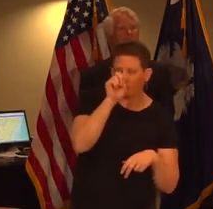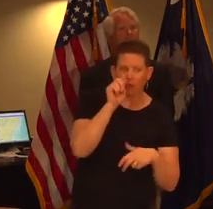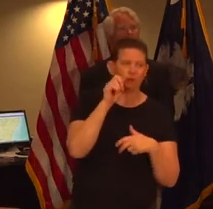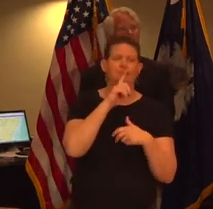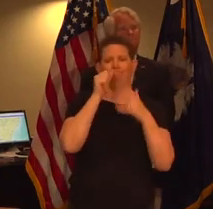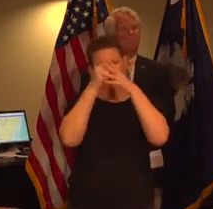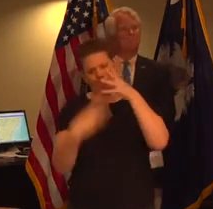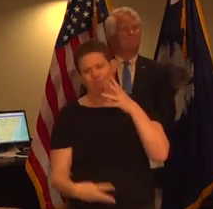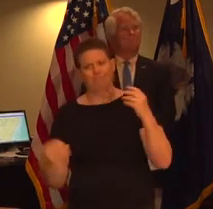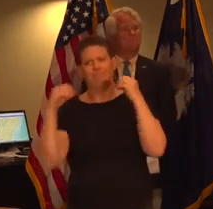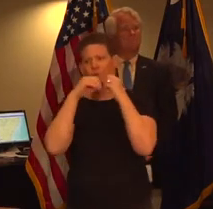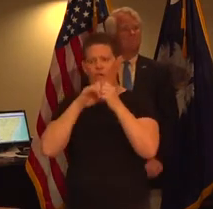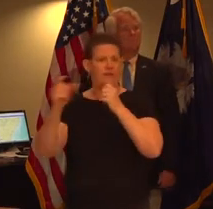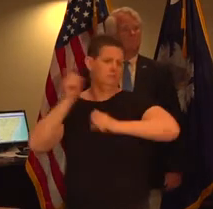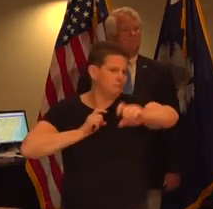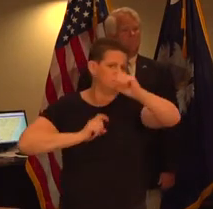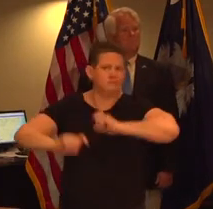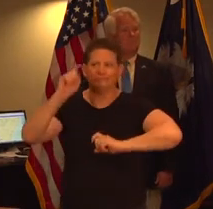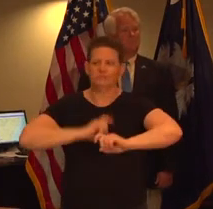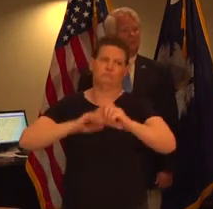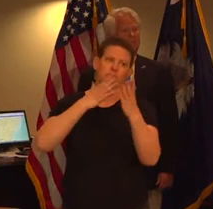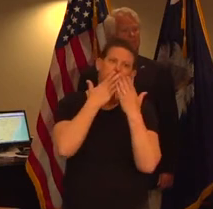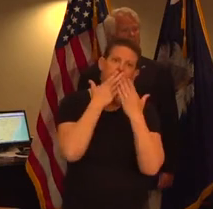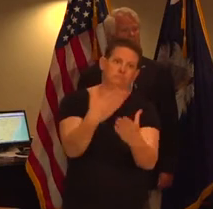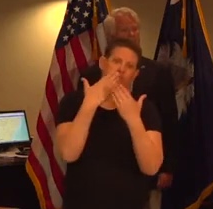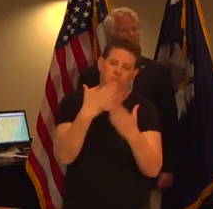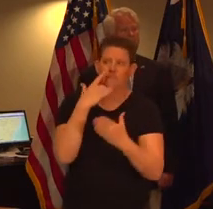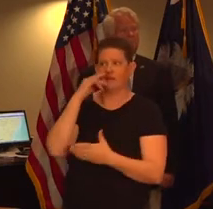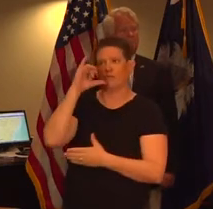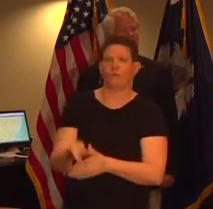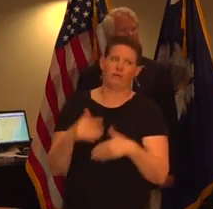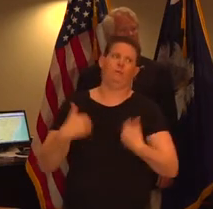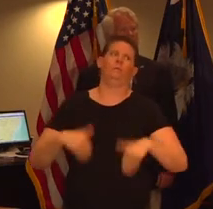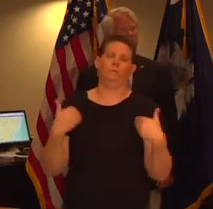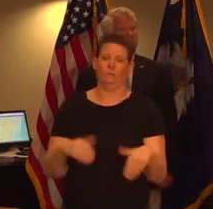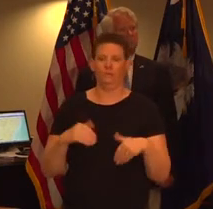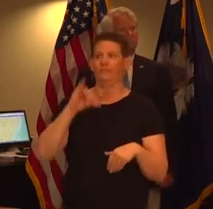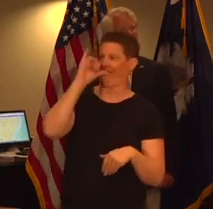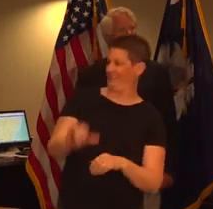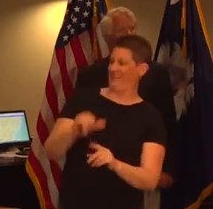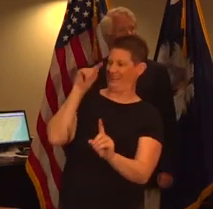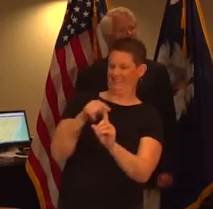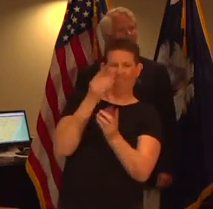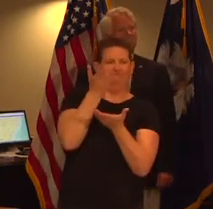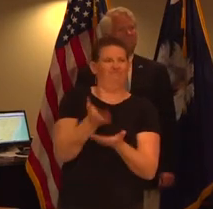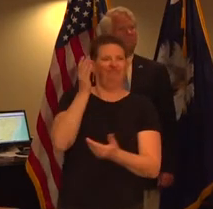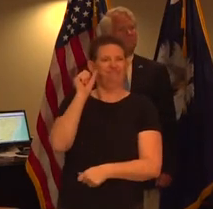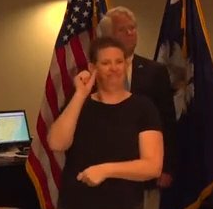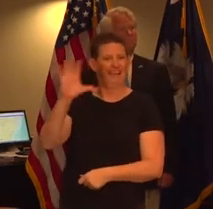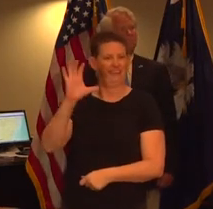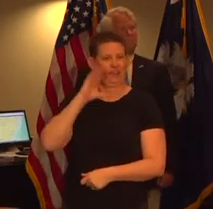i know there are others that are coming in as well and we appreciate that very much that is the south carolina spirit